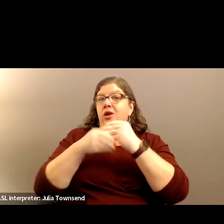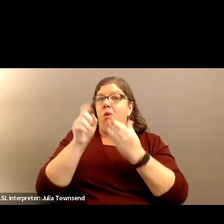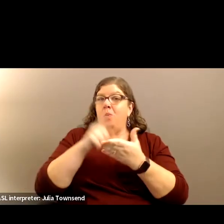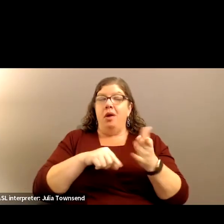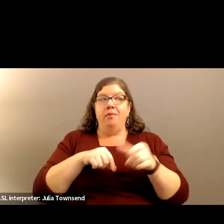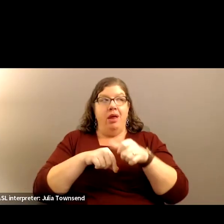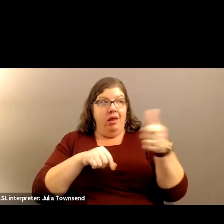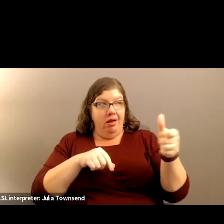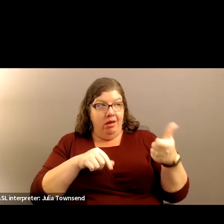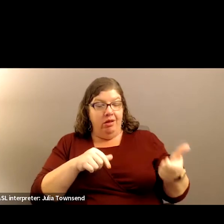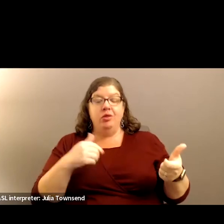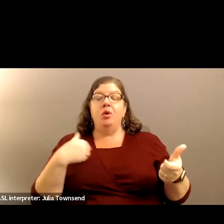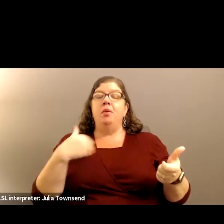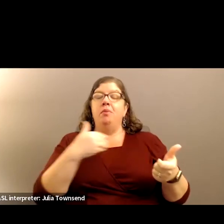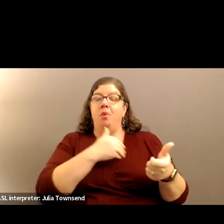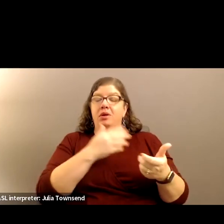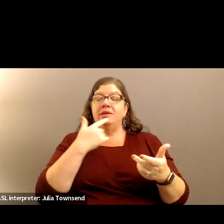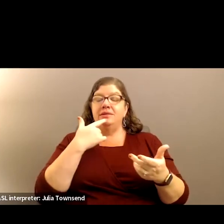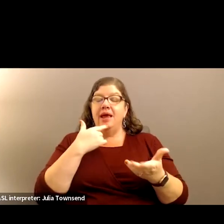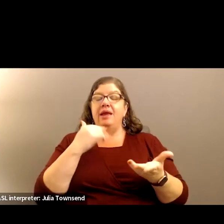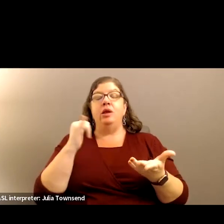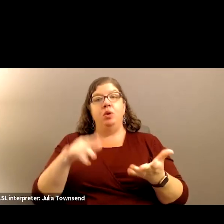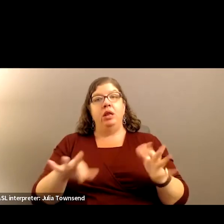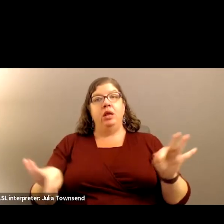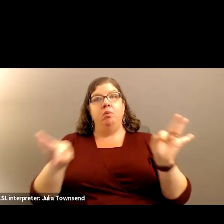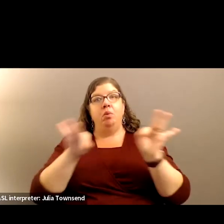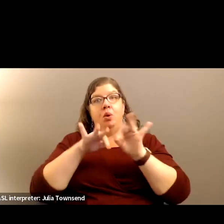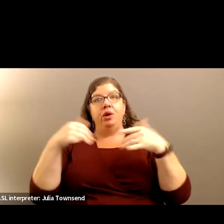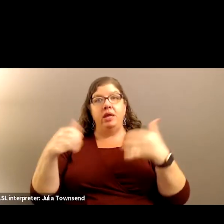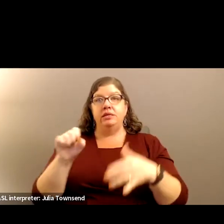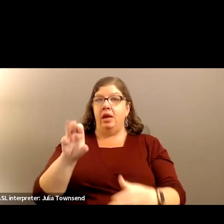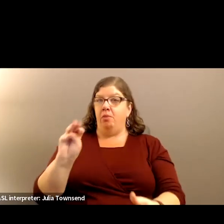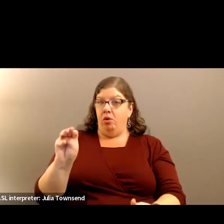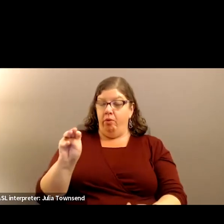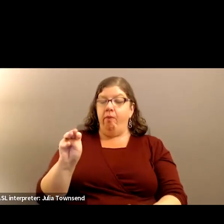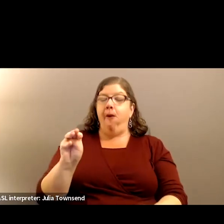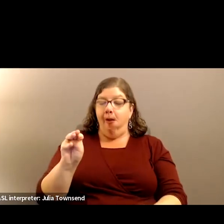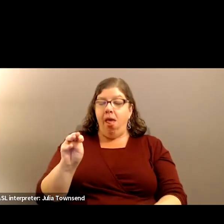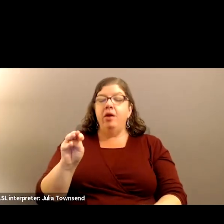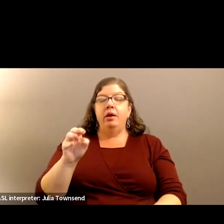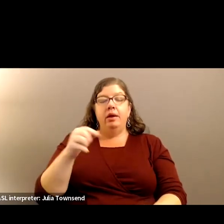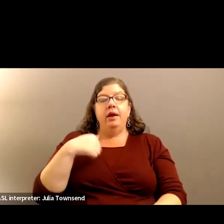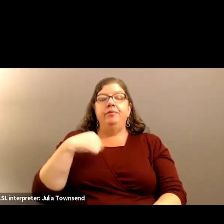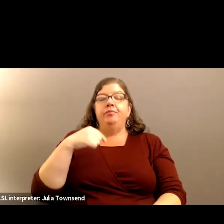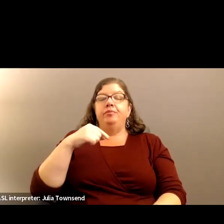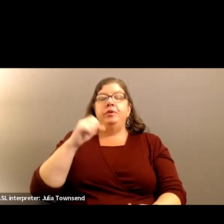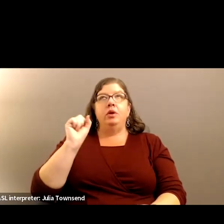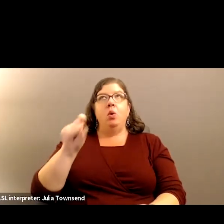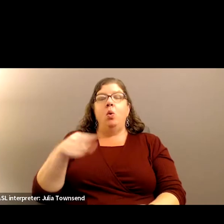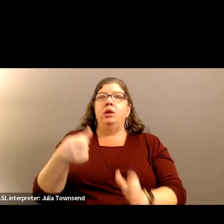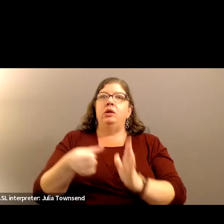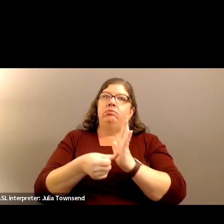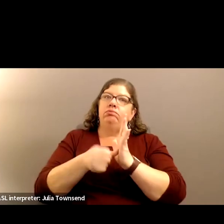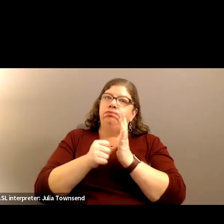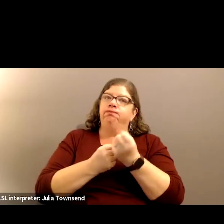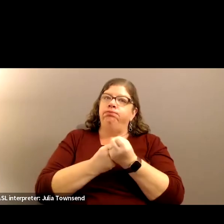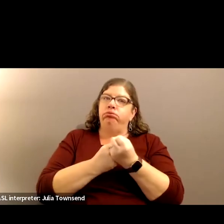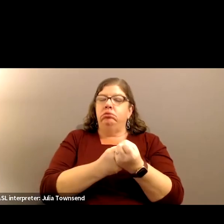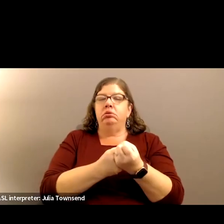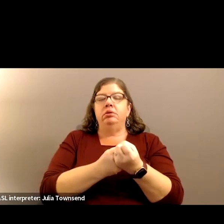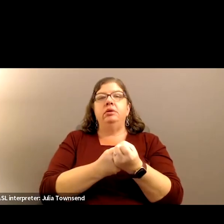my fellow board members have said, this is really important at San Marcos. And I can only underscore that at the